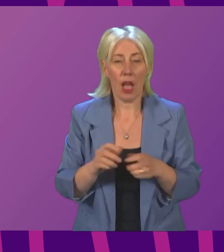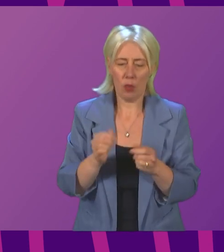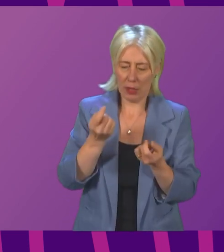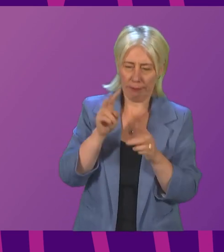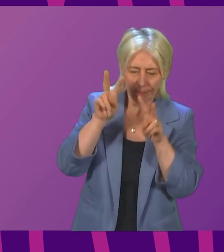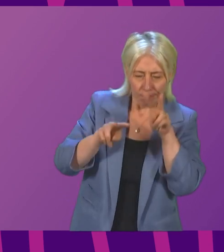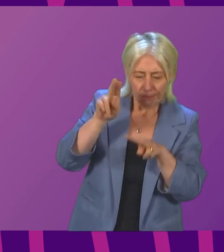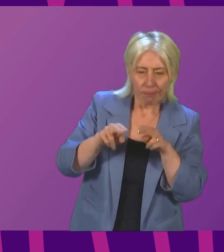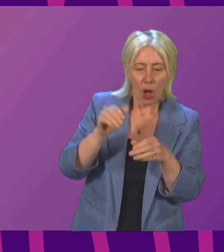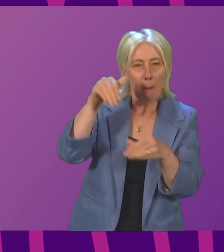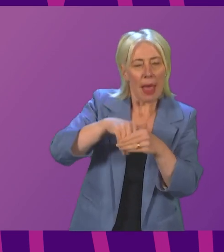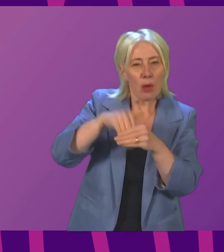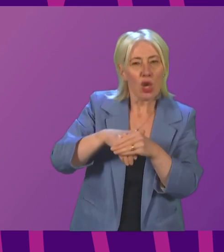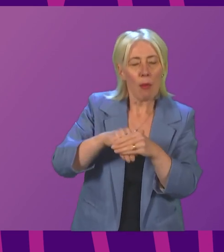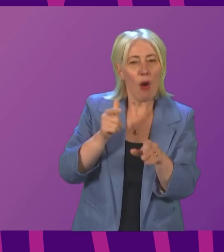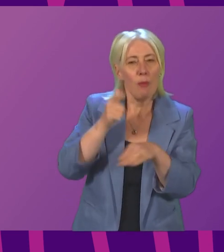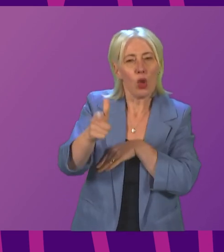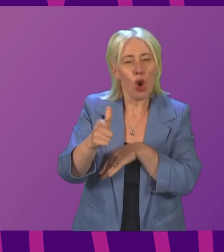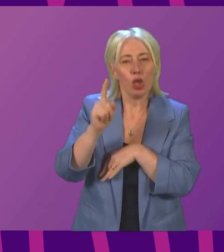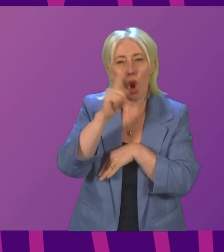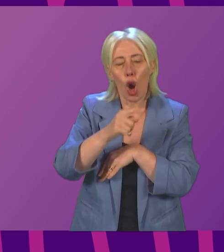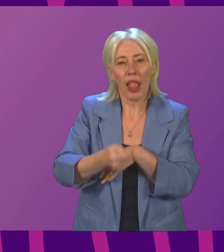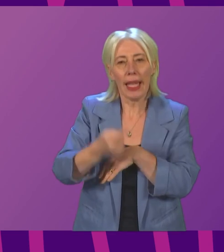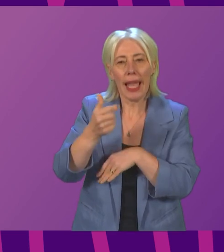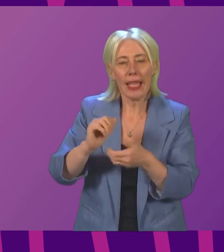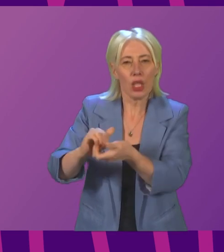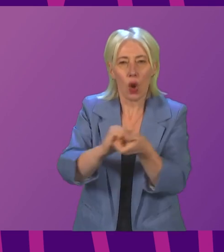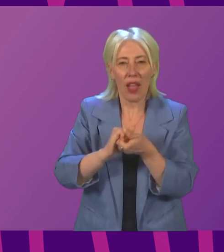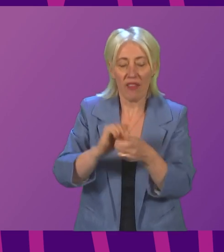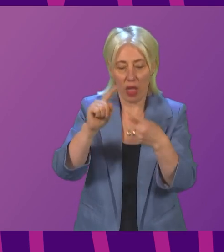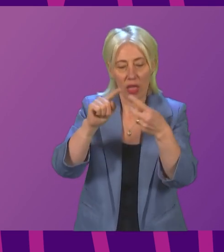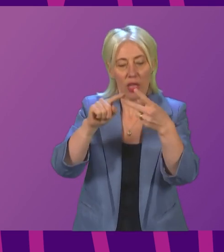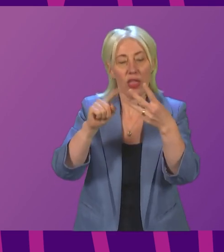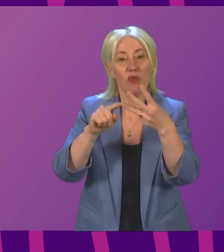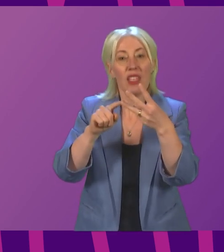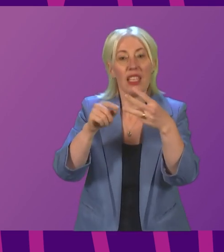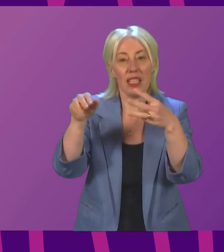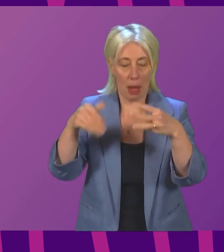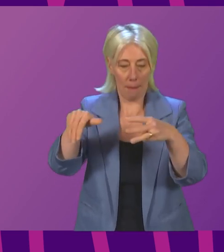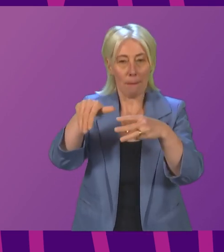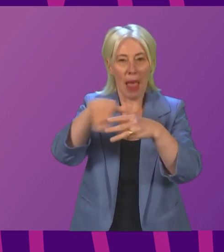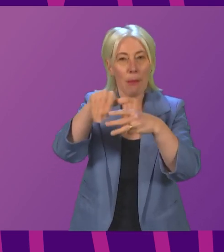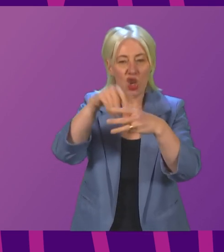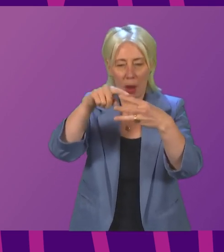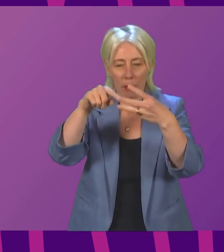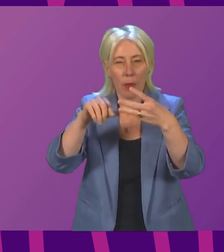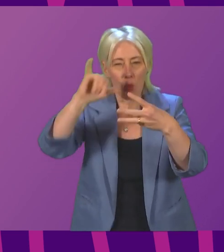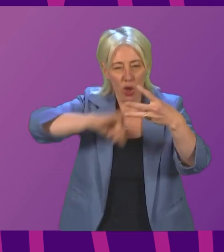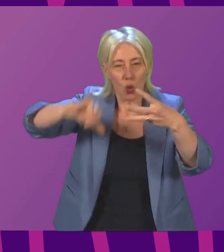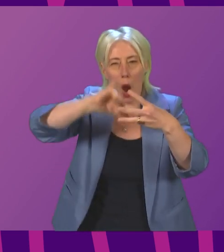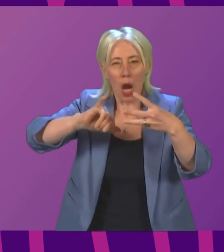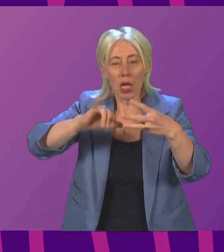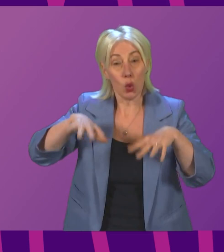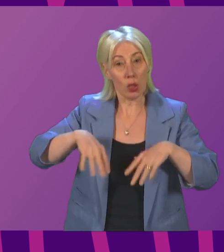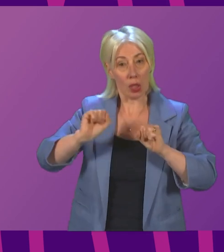of Beyond Oil and Gas Alliance right now there are three categories of membership and we are assessing which one in the initial